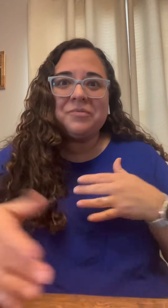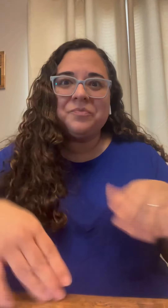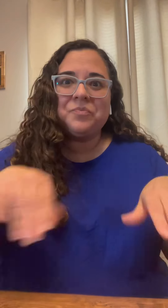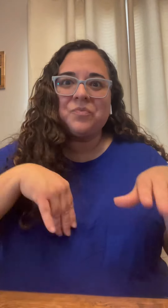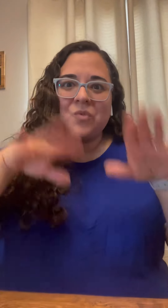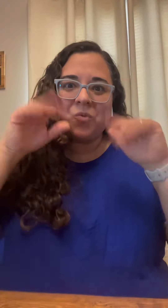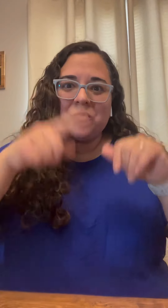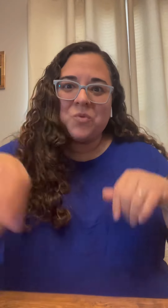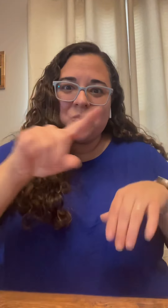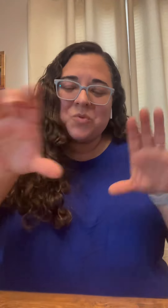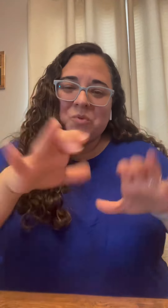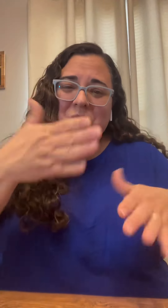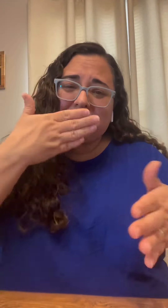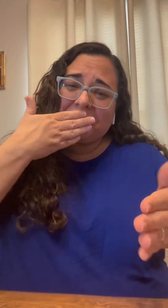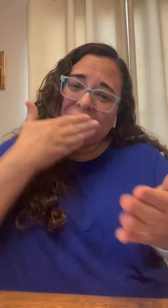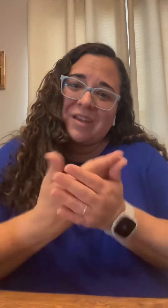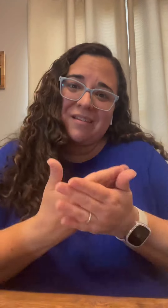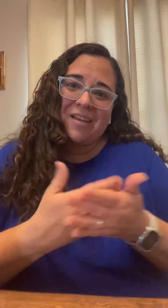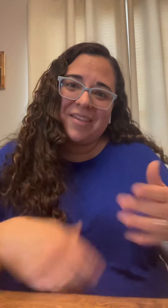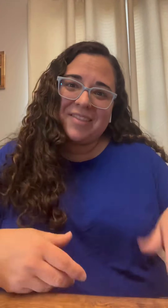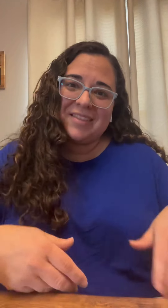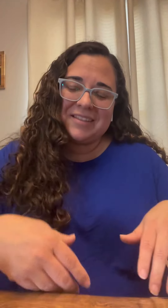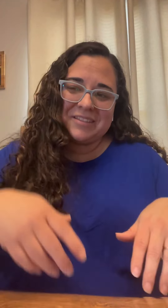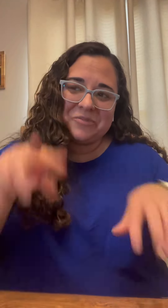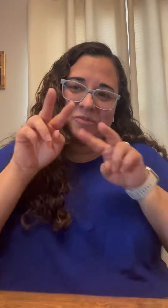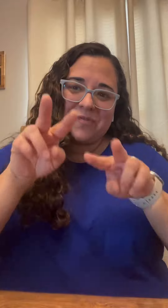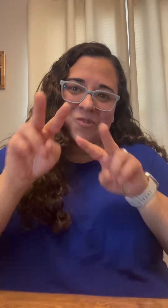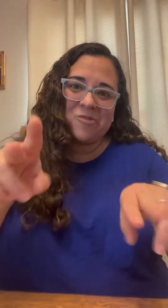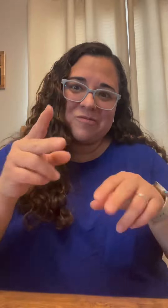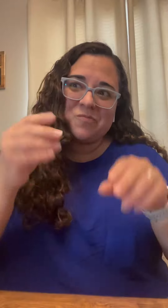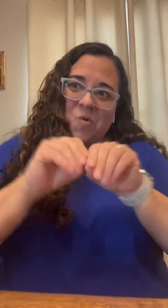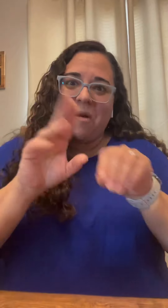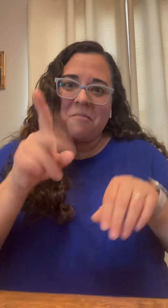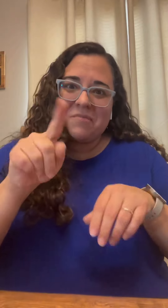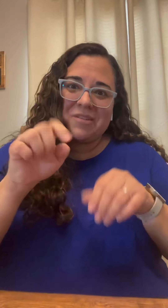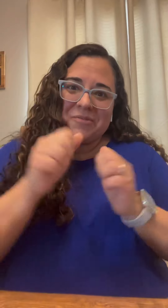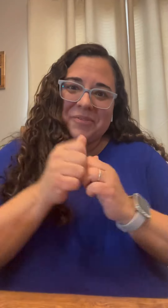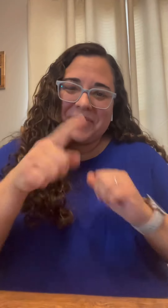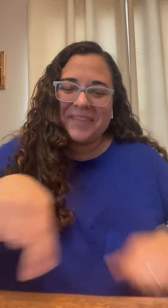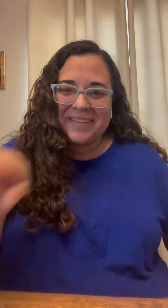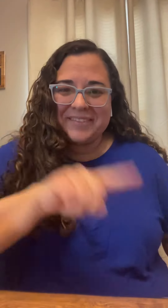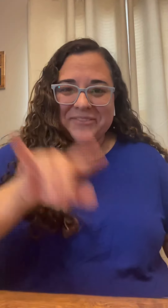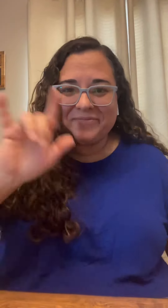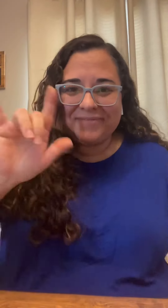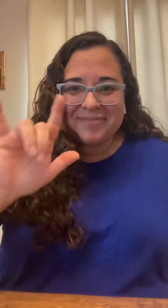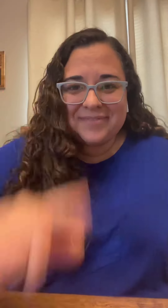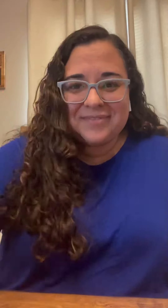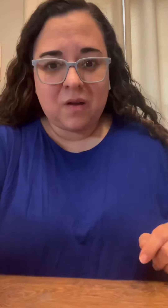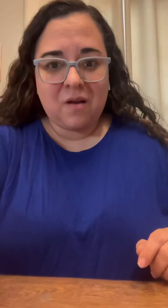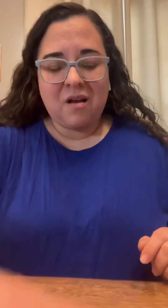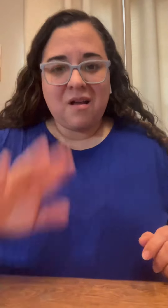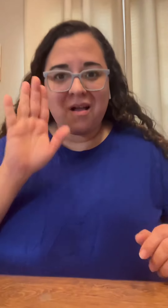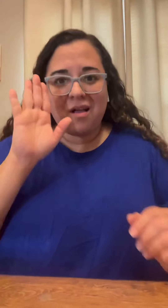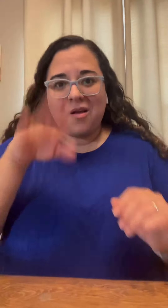everything that i'm taking anyway hope you guys are doing well and i look forward to more updates with you guys love you